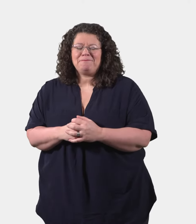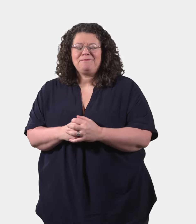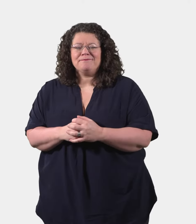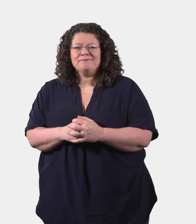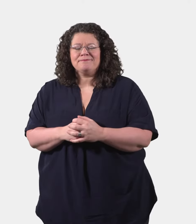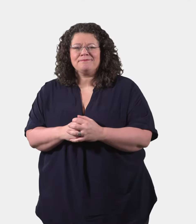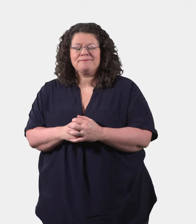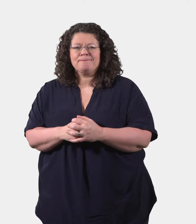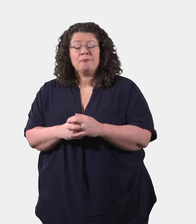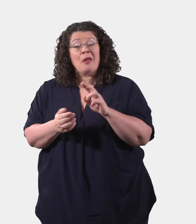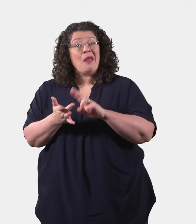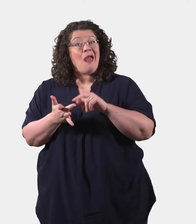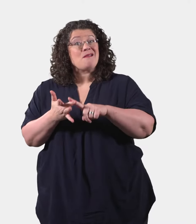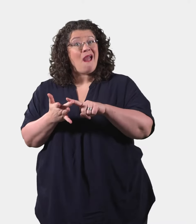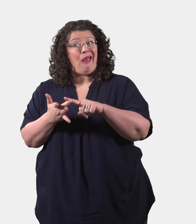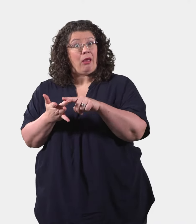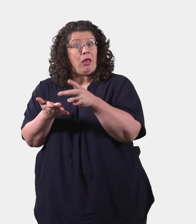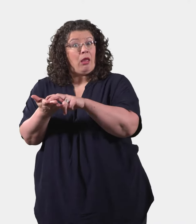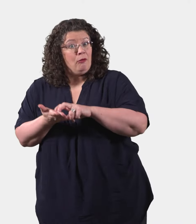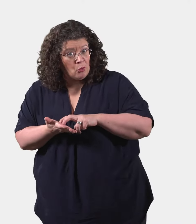Your National Insurance Record and Carer's Credit